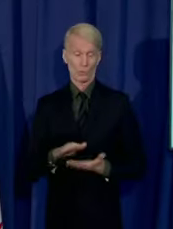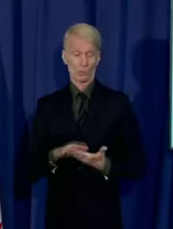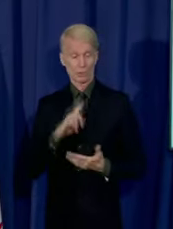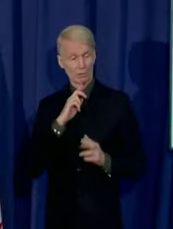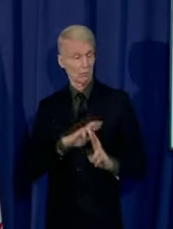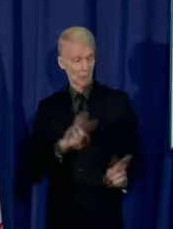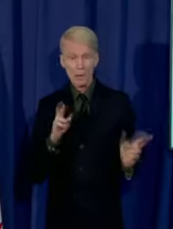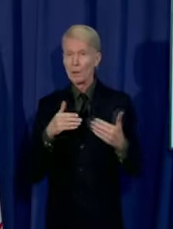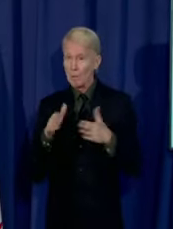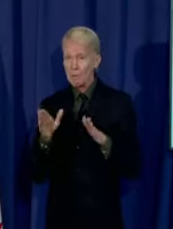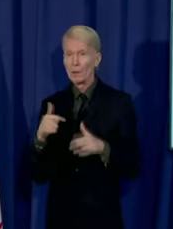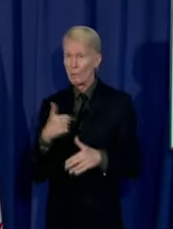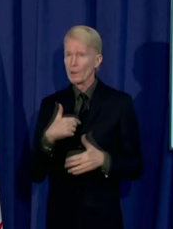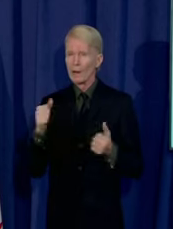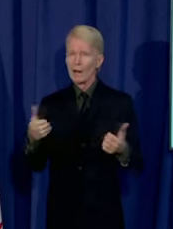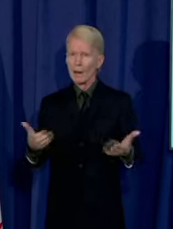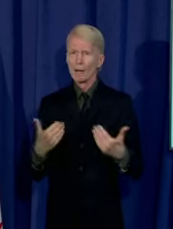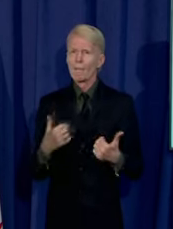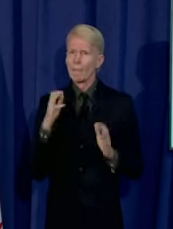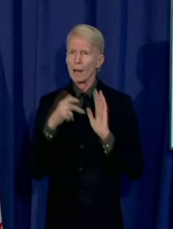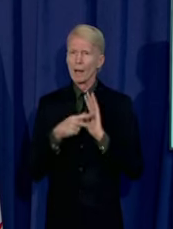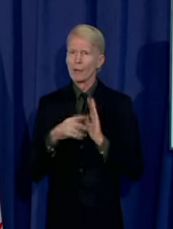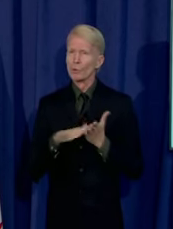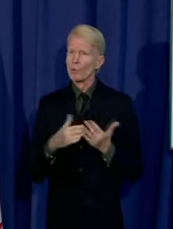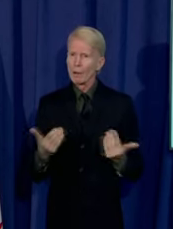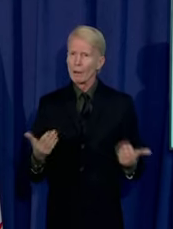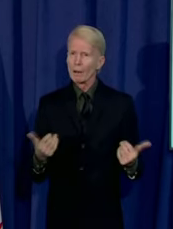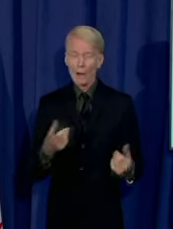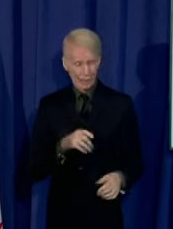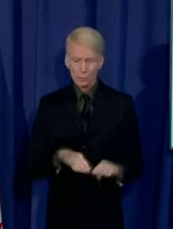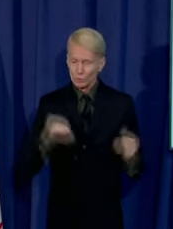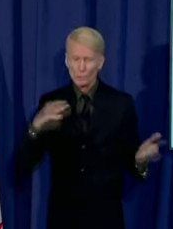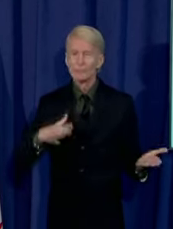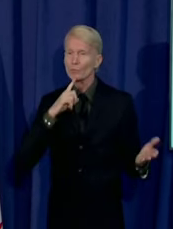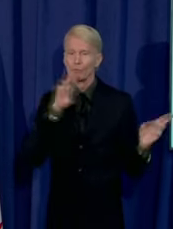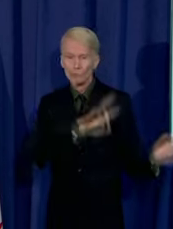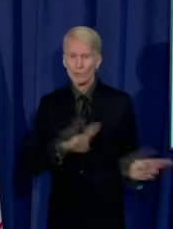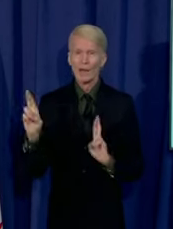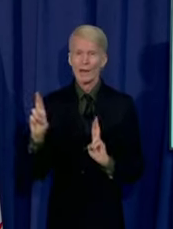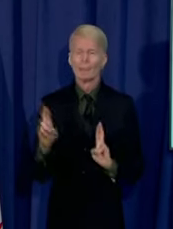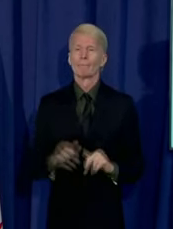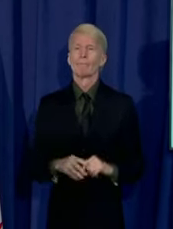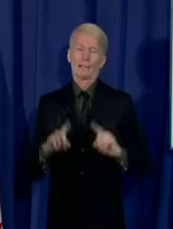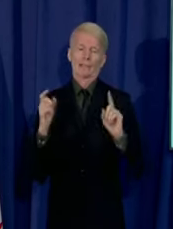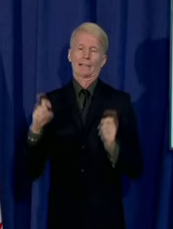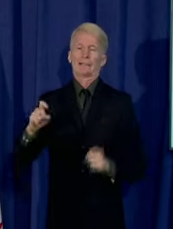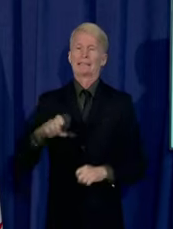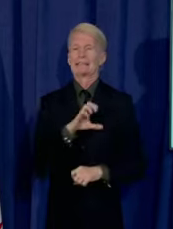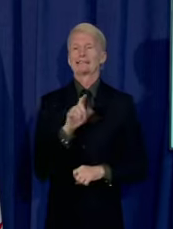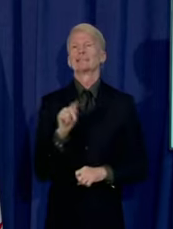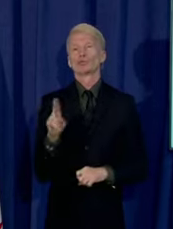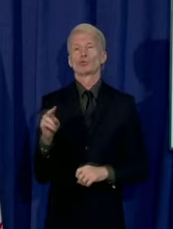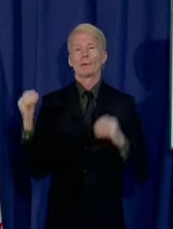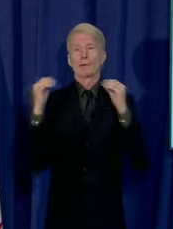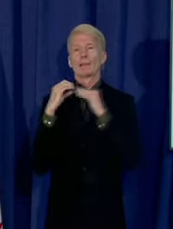safe, and we are ready to welcome our students back. And frankly, they've been ready for some time. All we need now is the CTU leadership to get